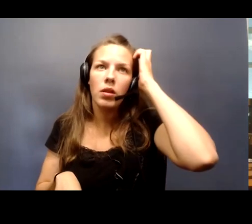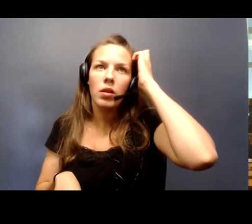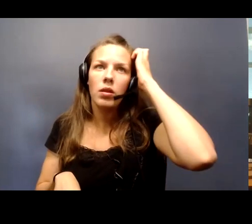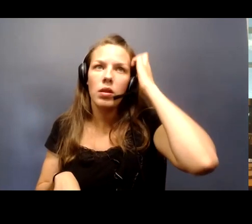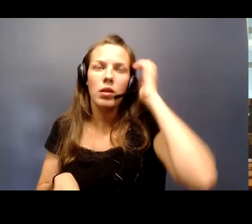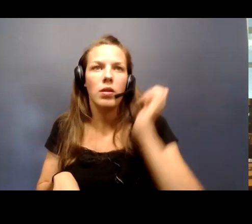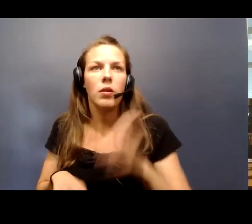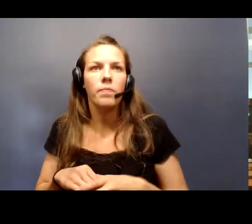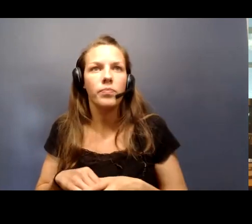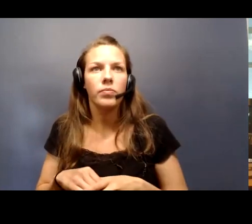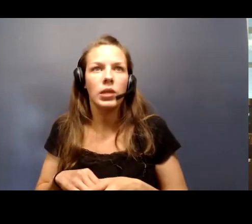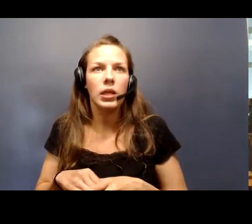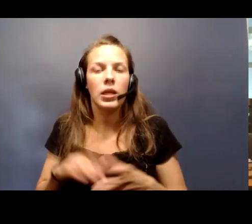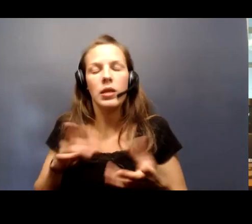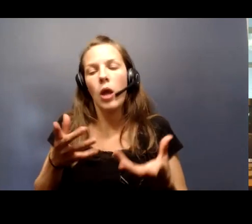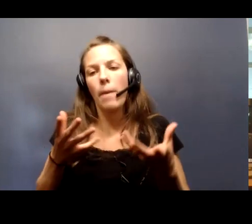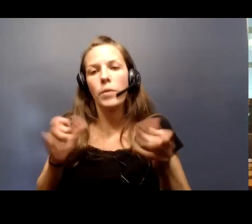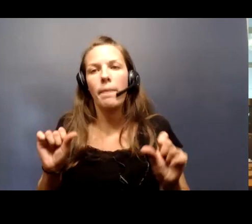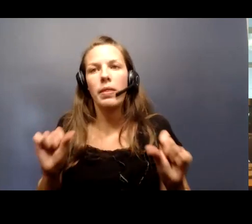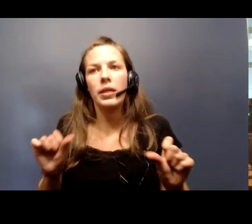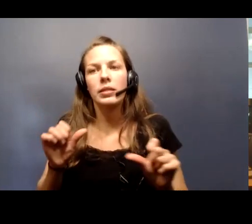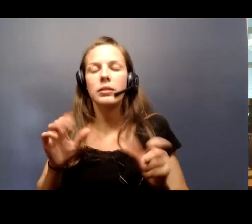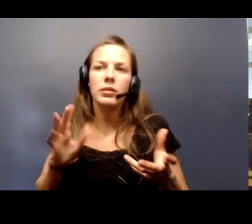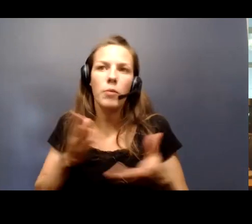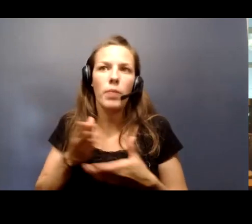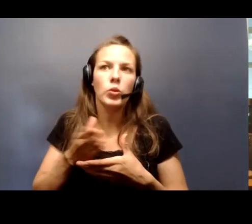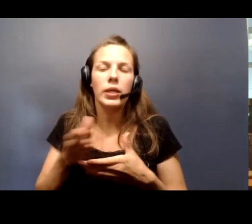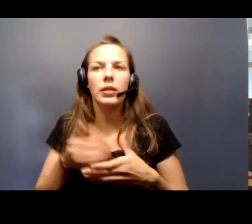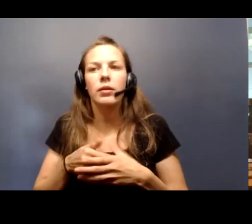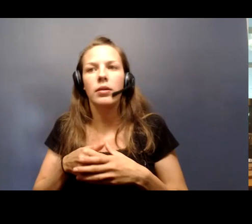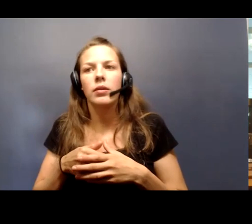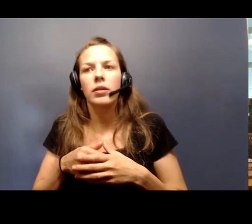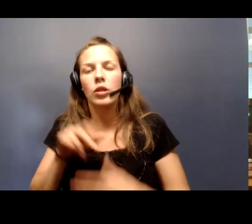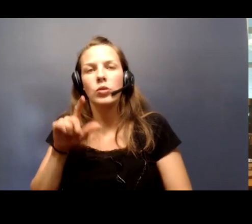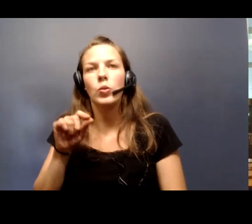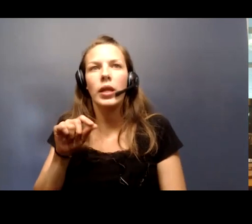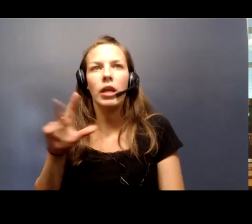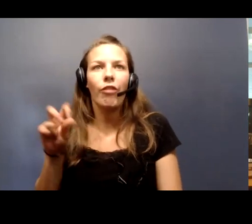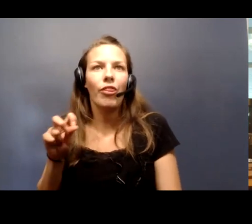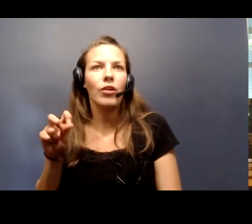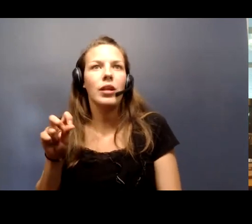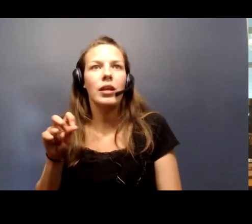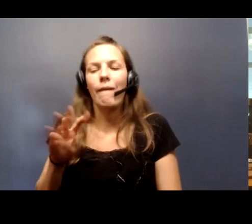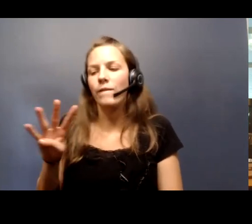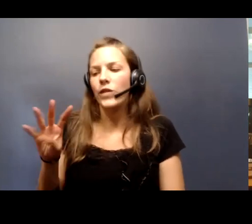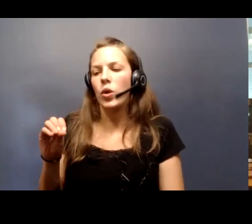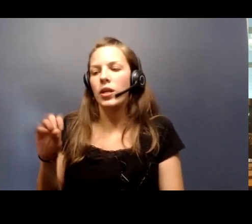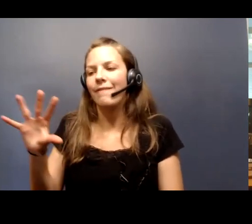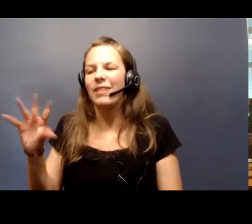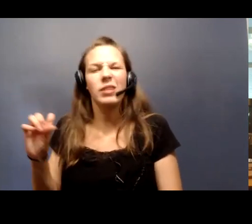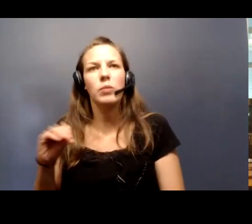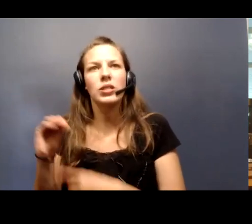In all probability, somewhere between 20 or 30 and 40 to 50 percent